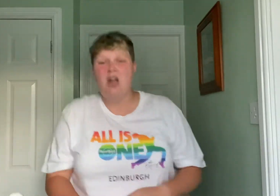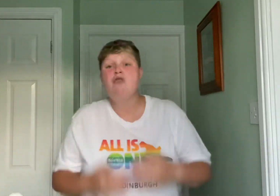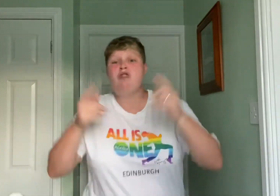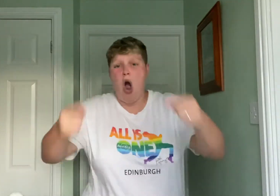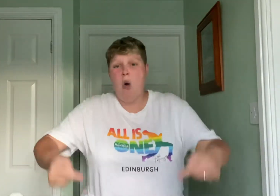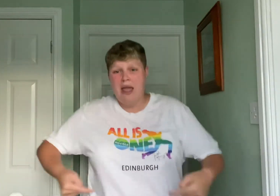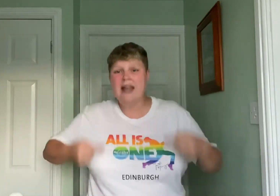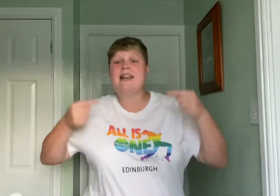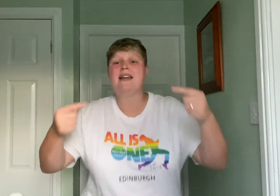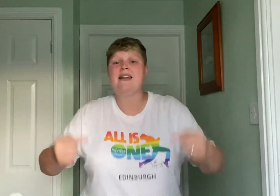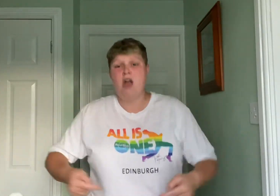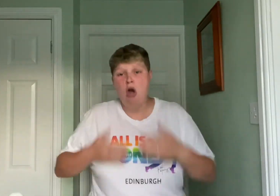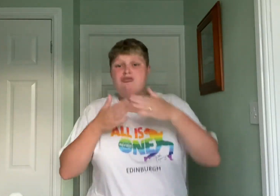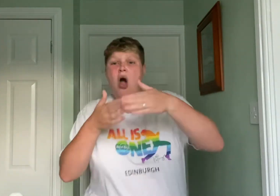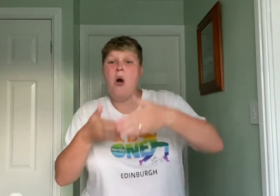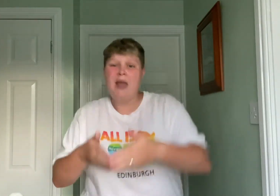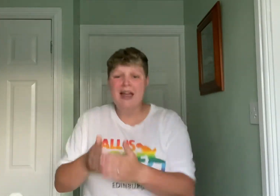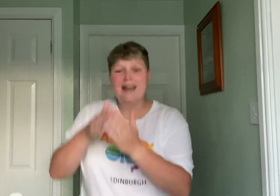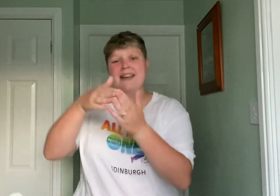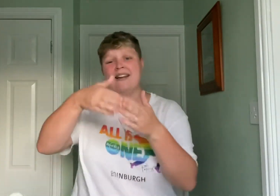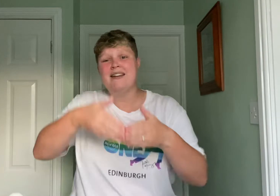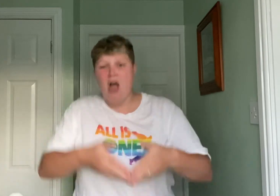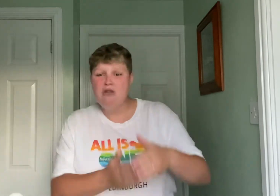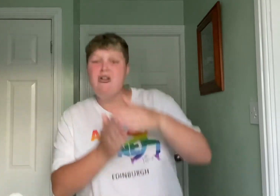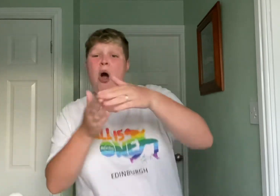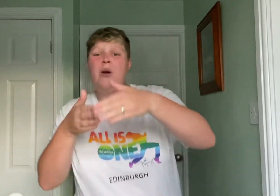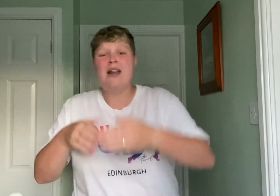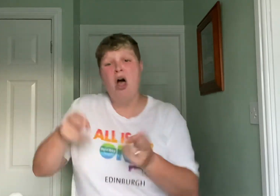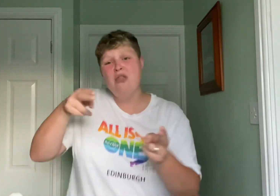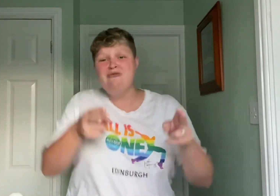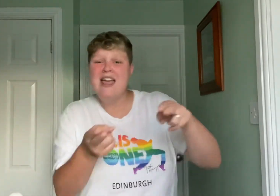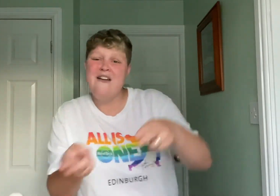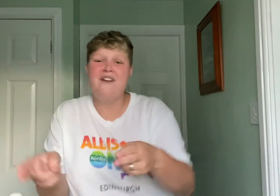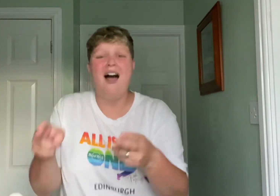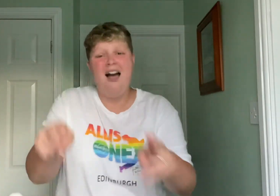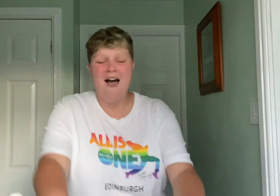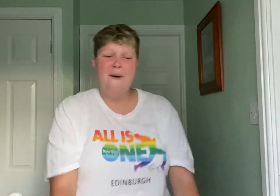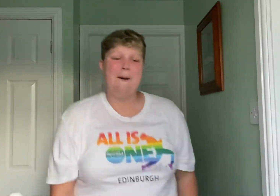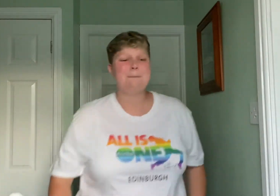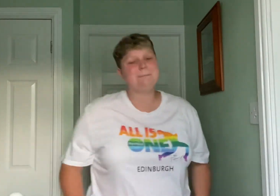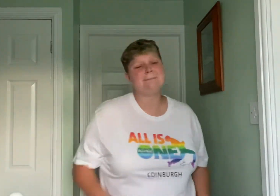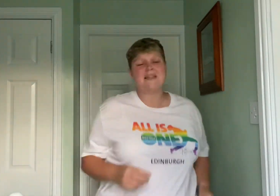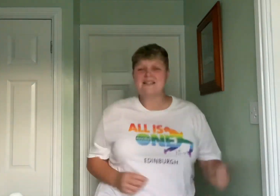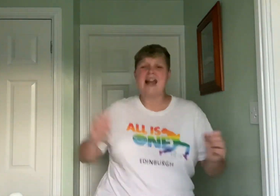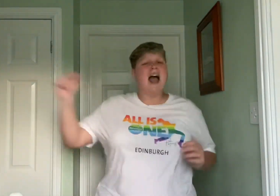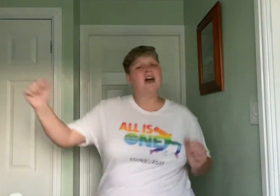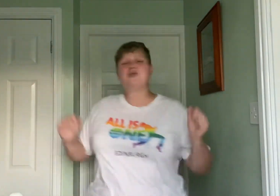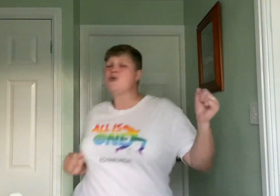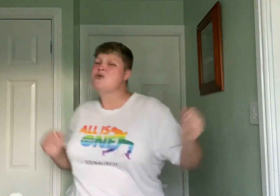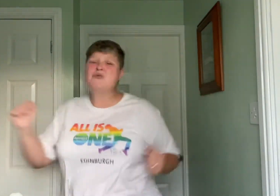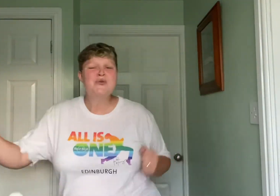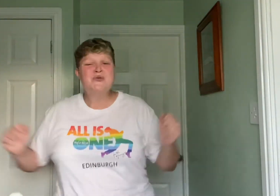let's go and we're on the river, front we're all playing